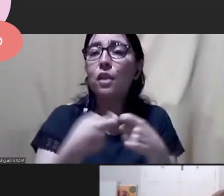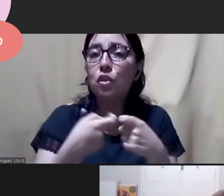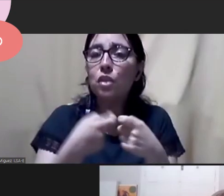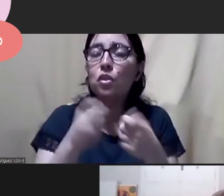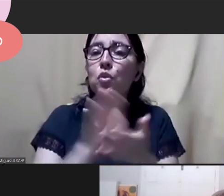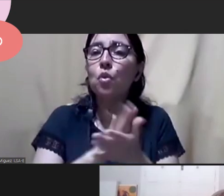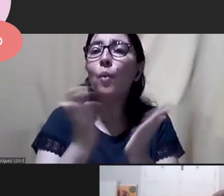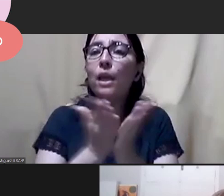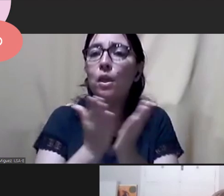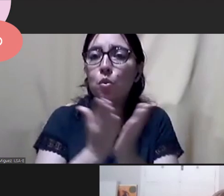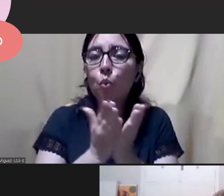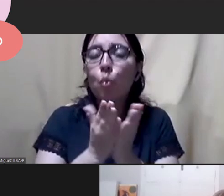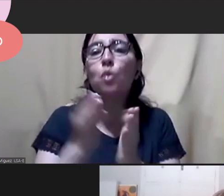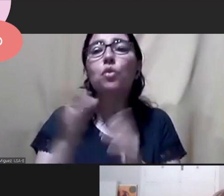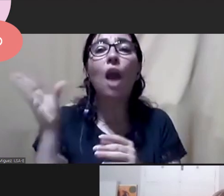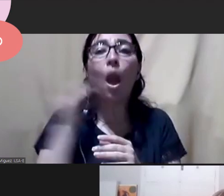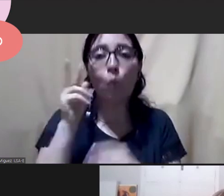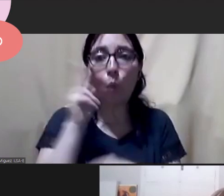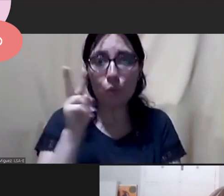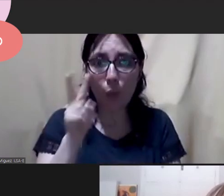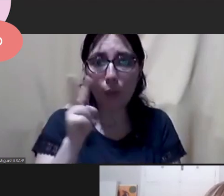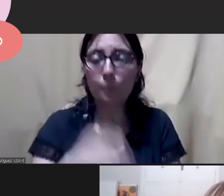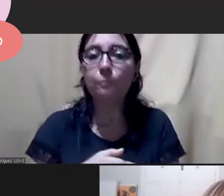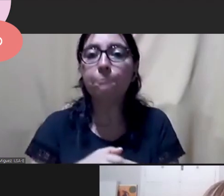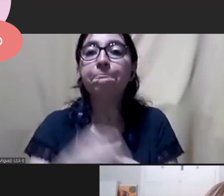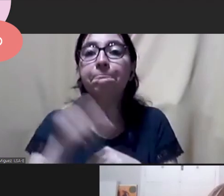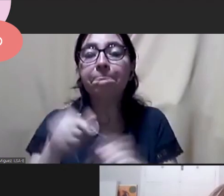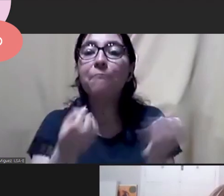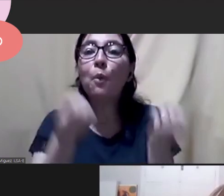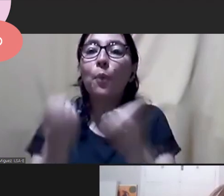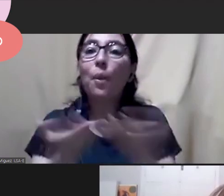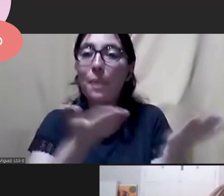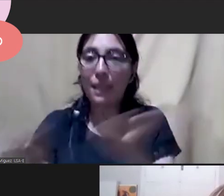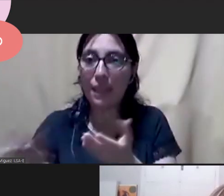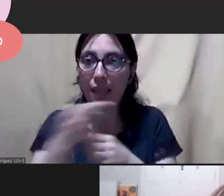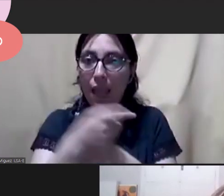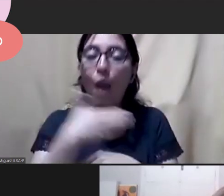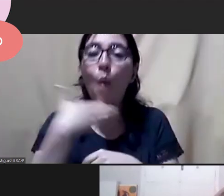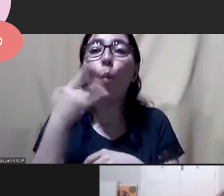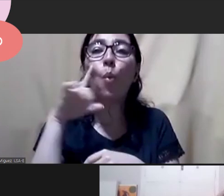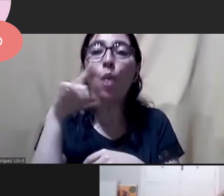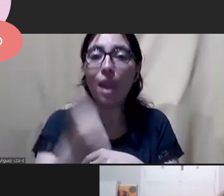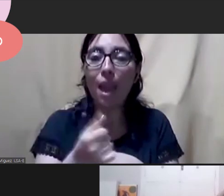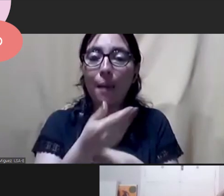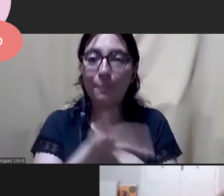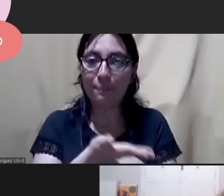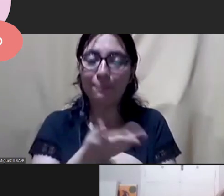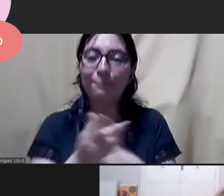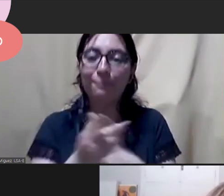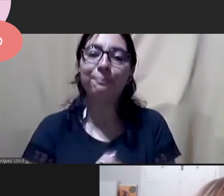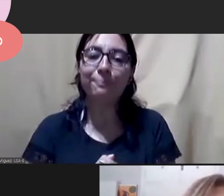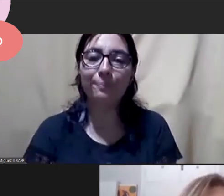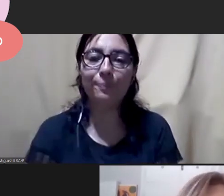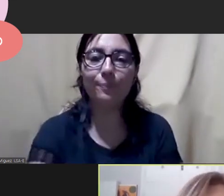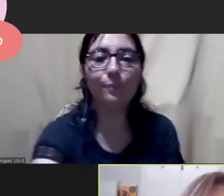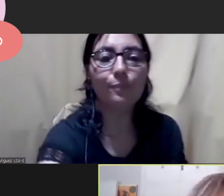She presides the Argentine Association on Cinema and Audiovisual Arts. Julia, the